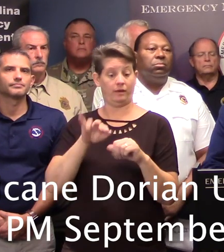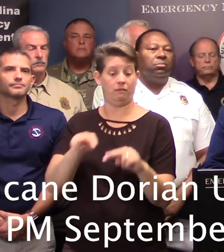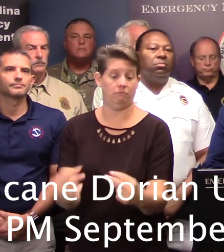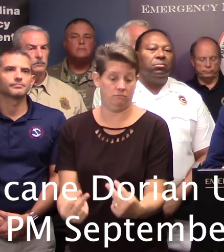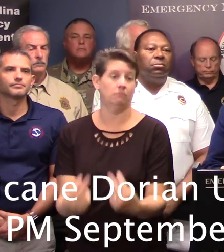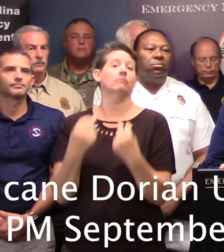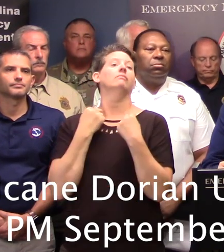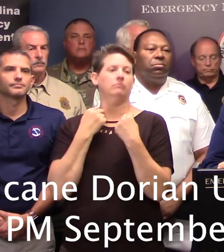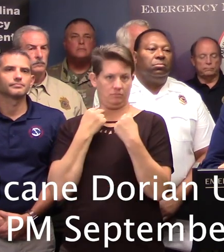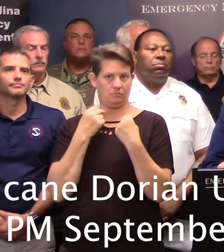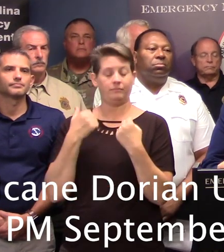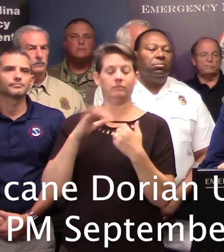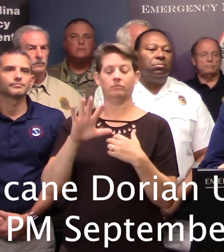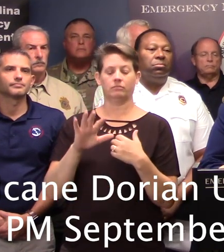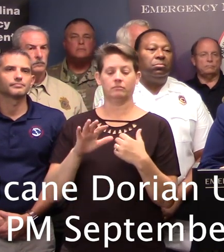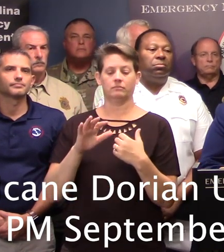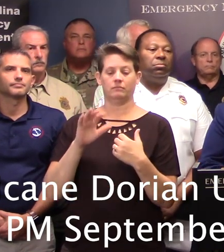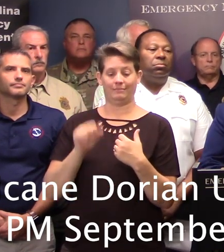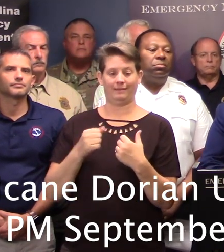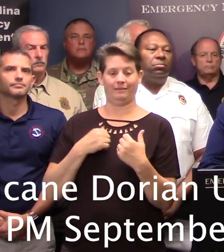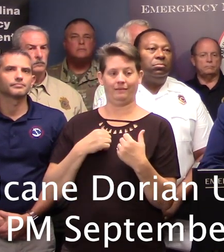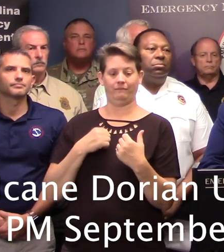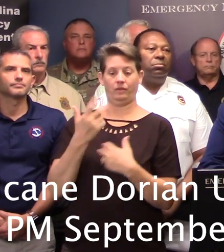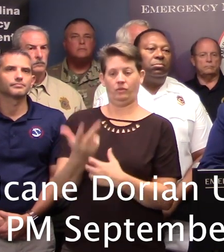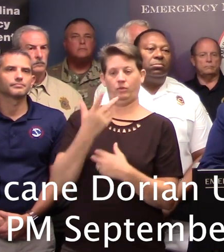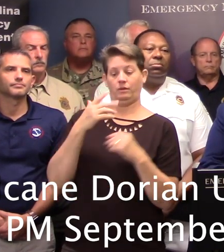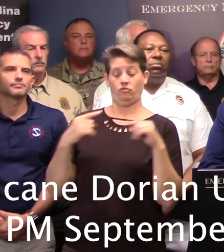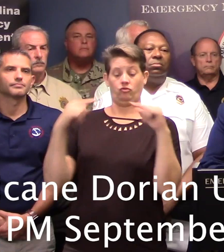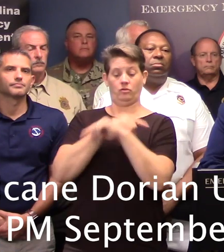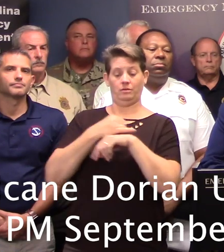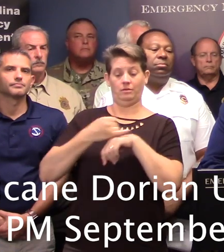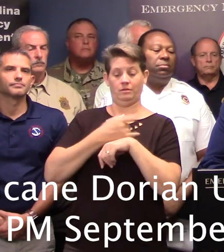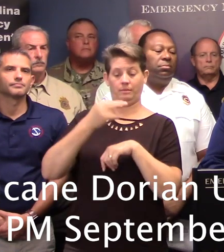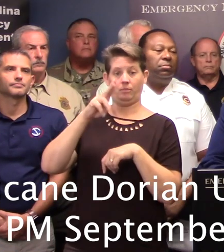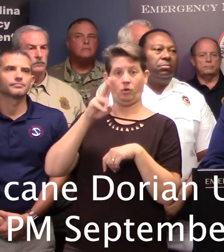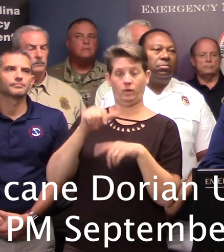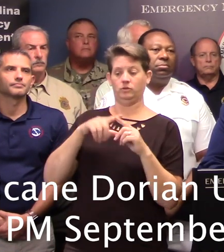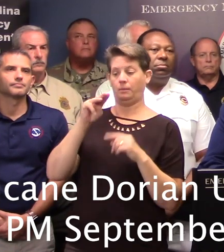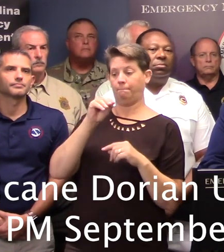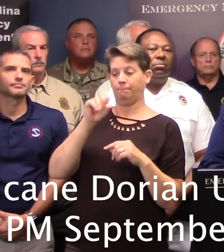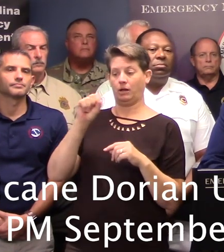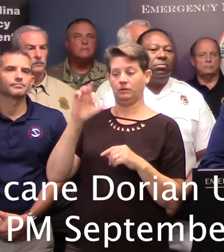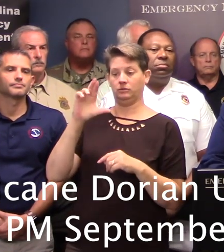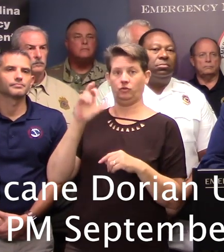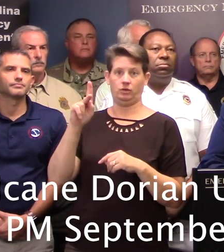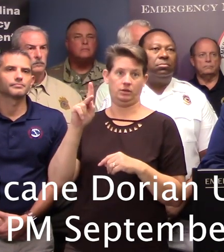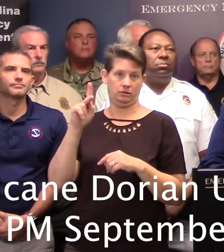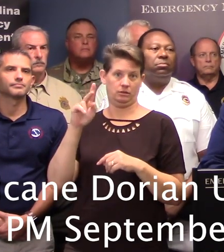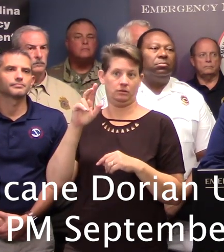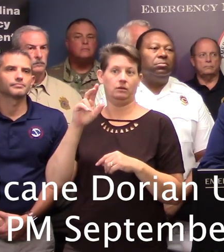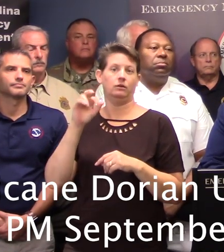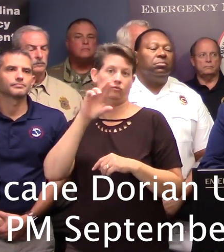able to provide three outbound lanes from the Cross Island Parkway to Moss Creek Road, a distance of approximately three